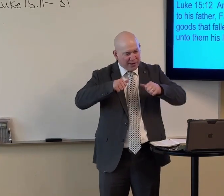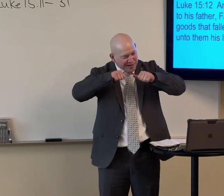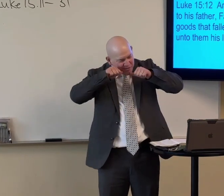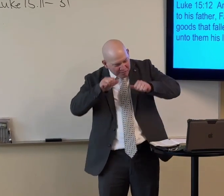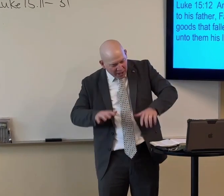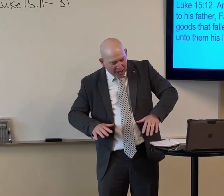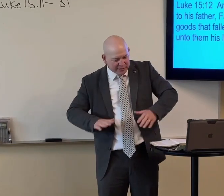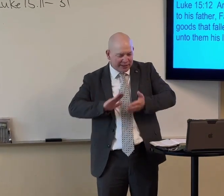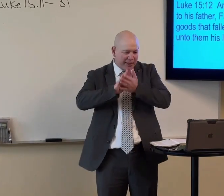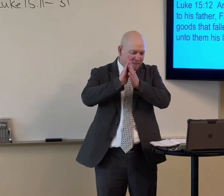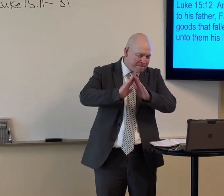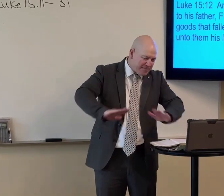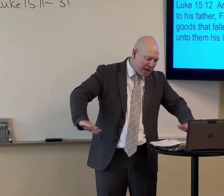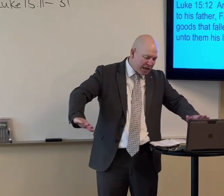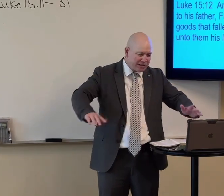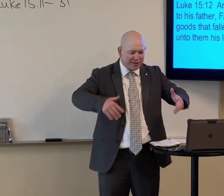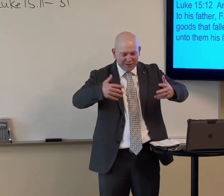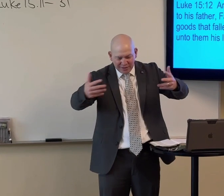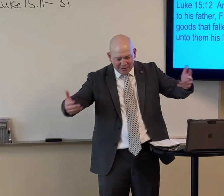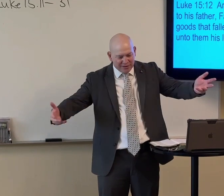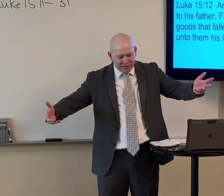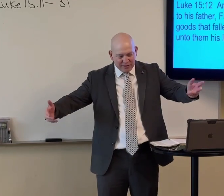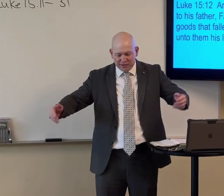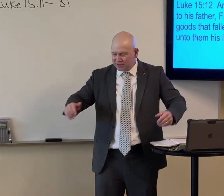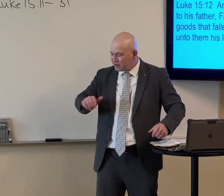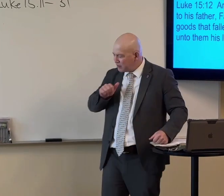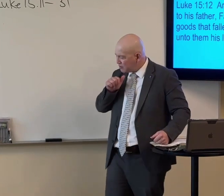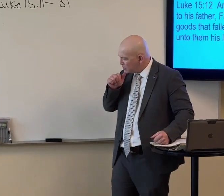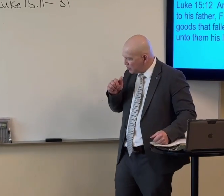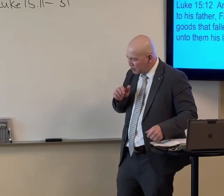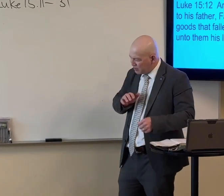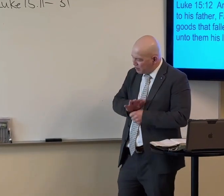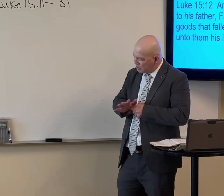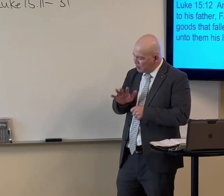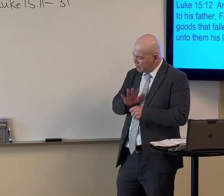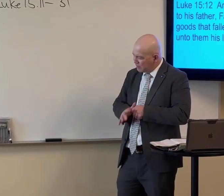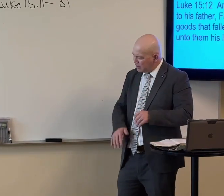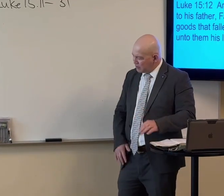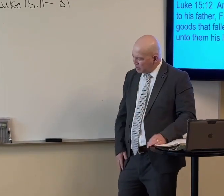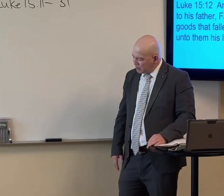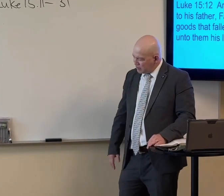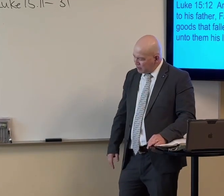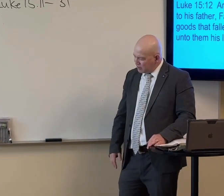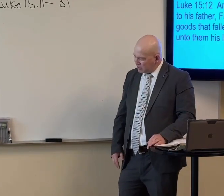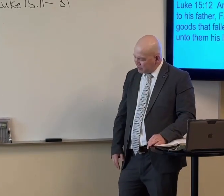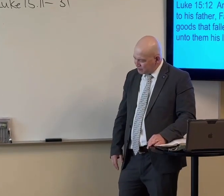we have here, the blessings, the peace, all of these things. And you're not satisfied. It's not enough.